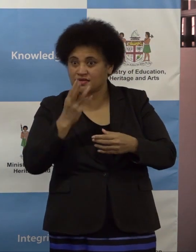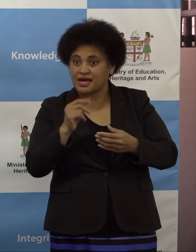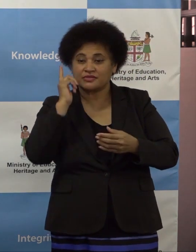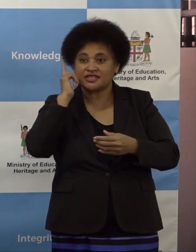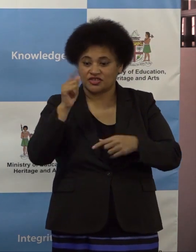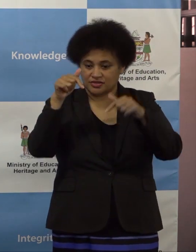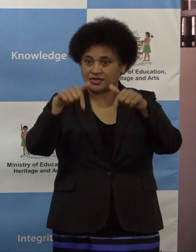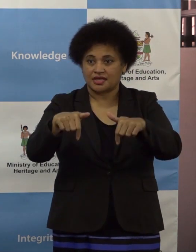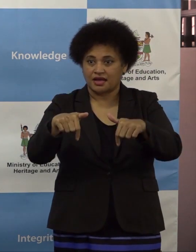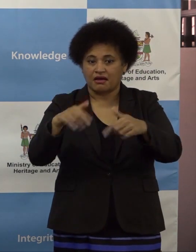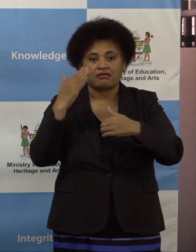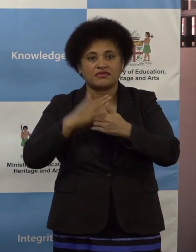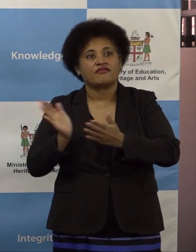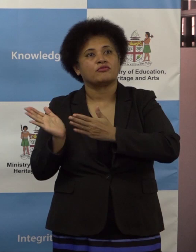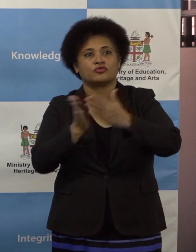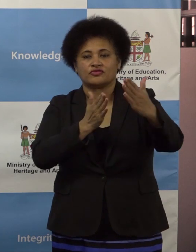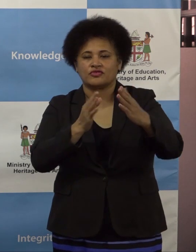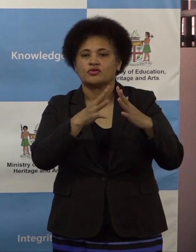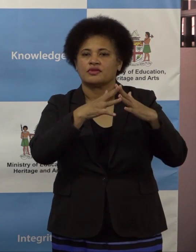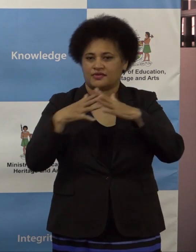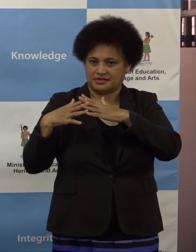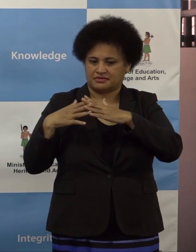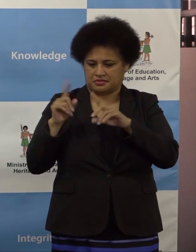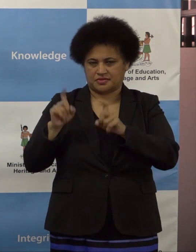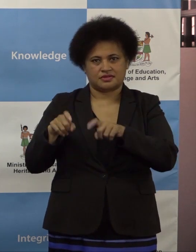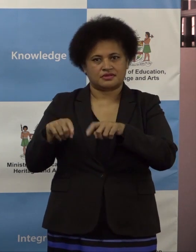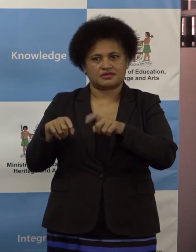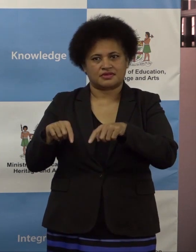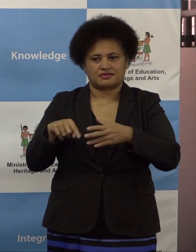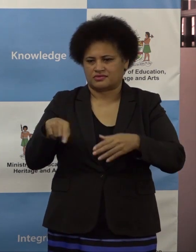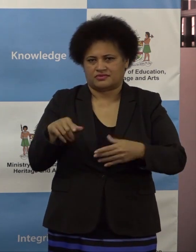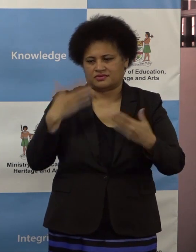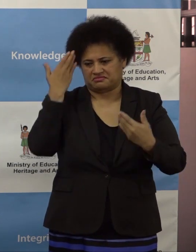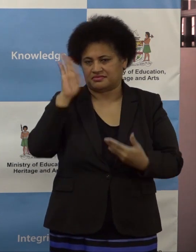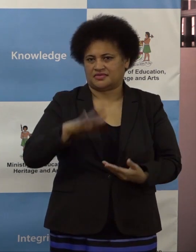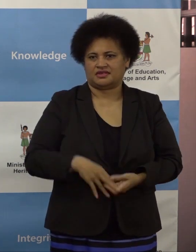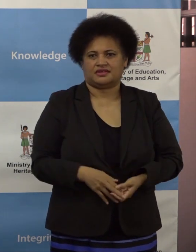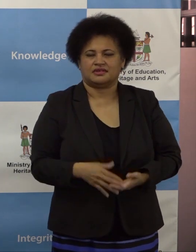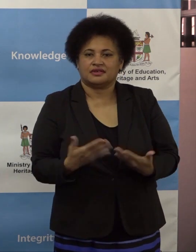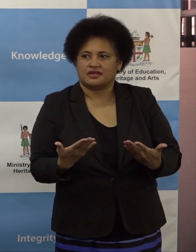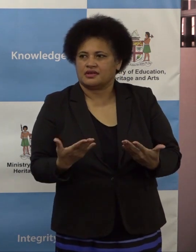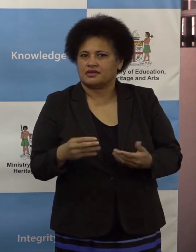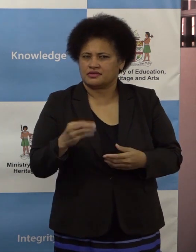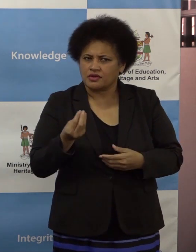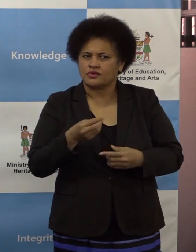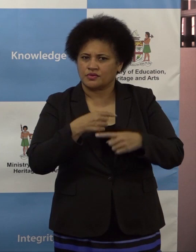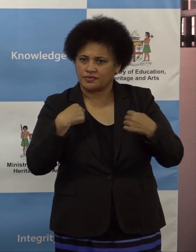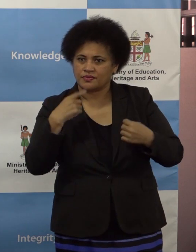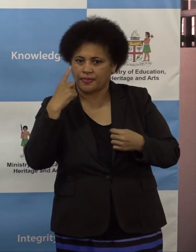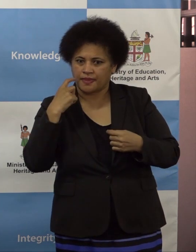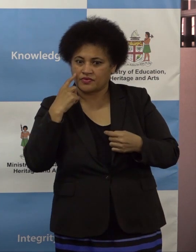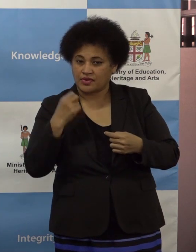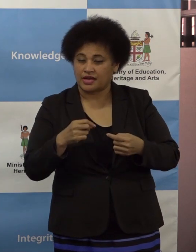they have not moved to the Western Division for no good reason. So we are trying to even give